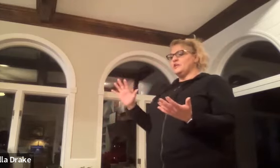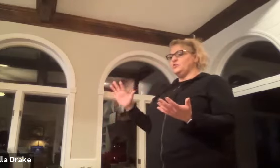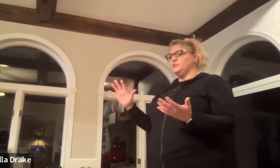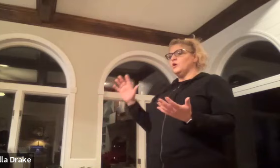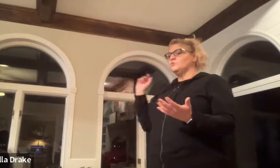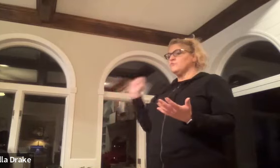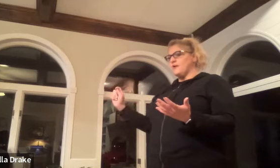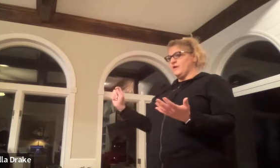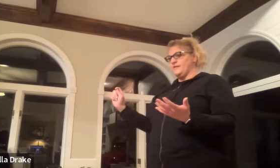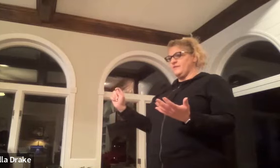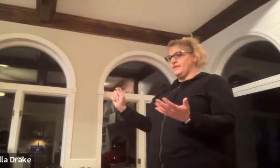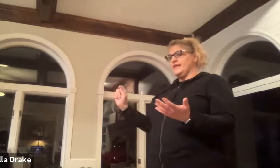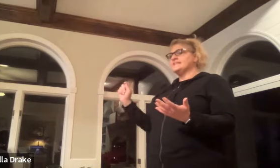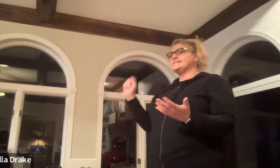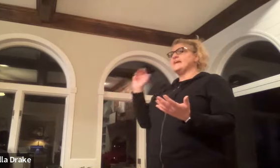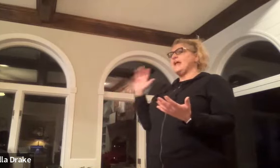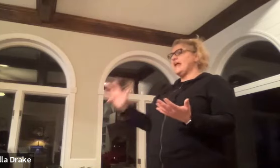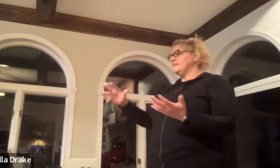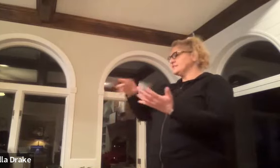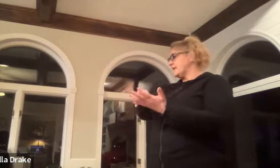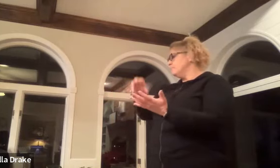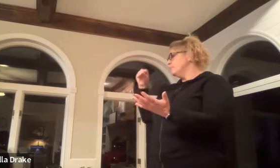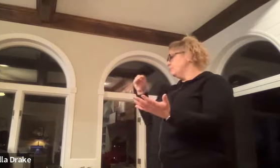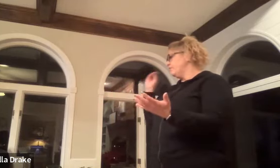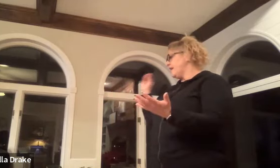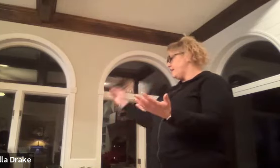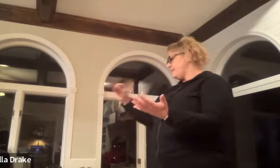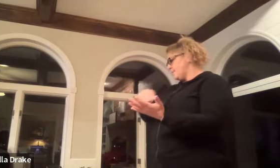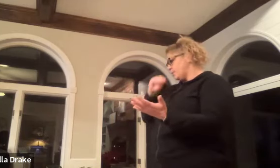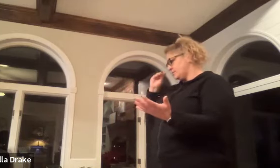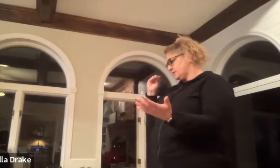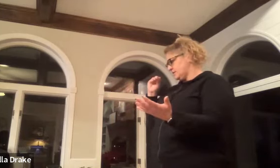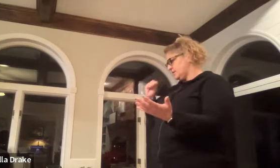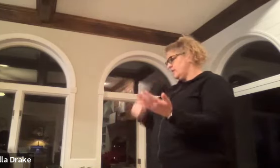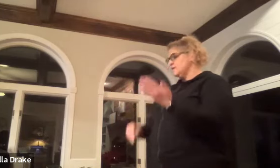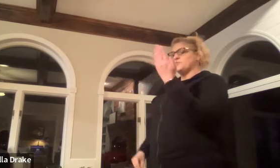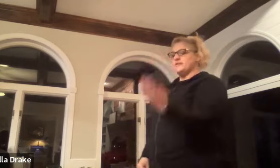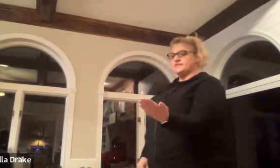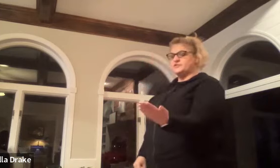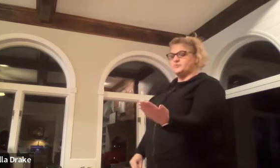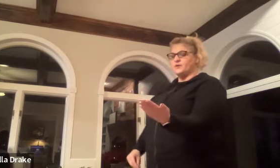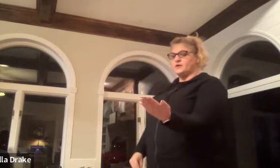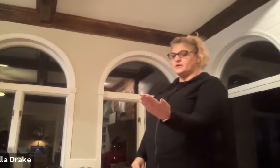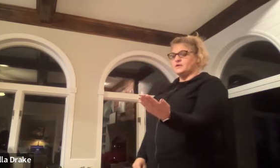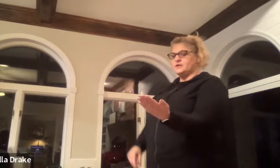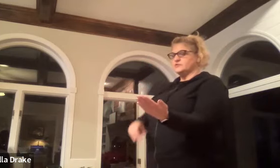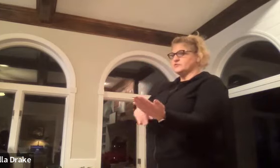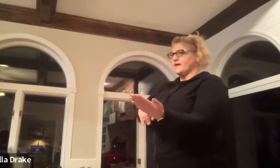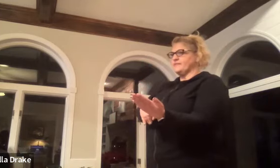you write with is the hand that's going to move the most so this is your book so it's my